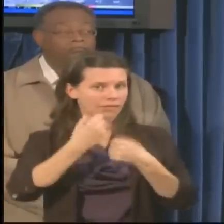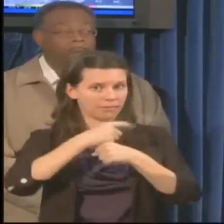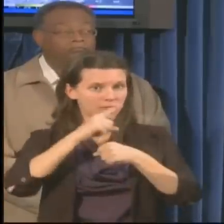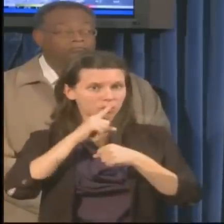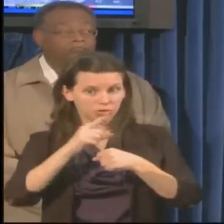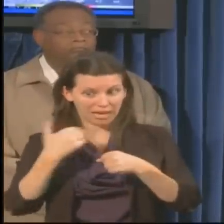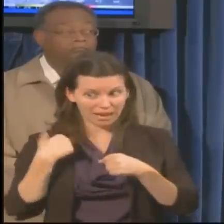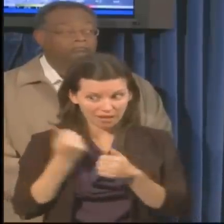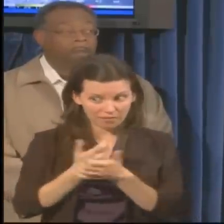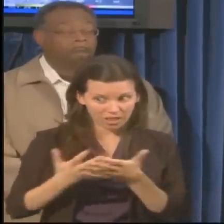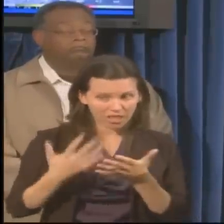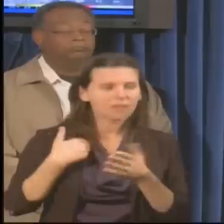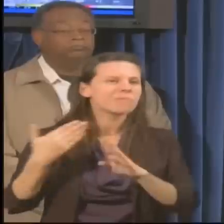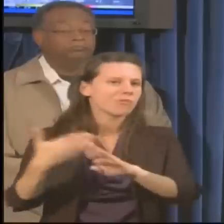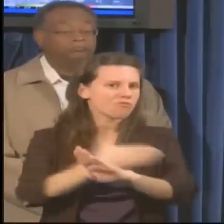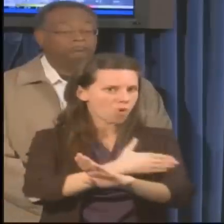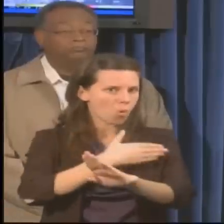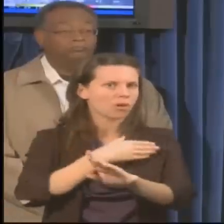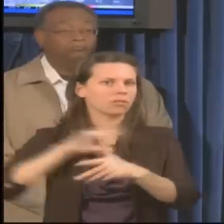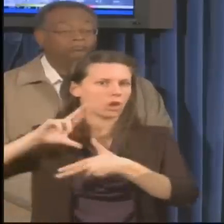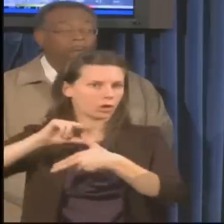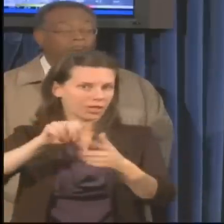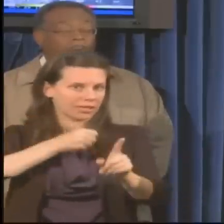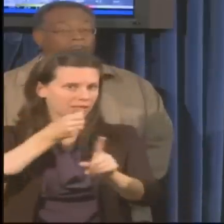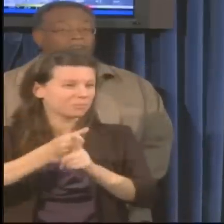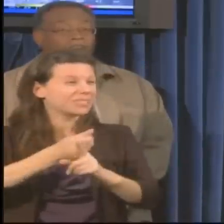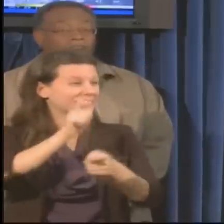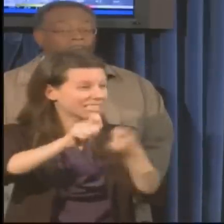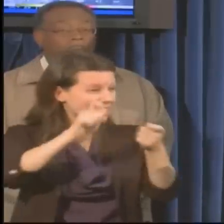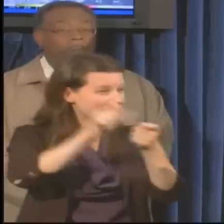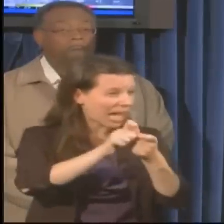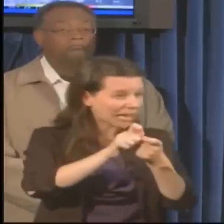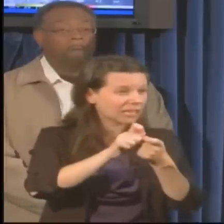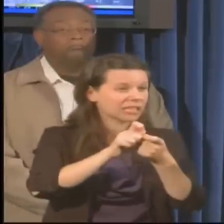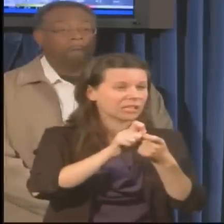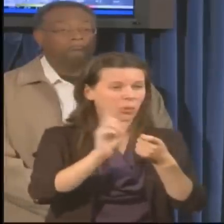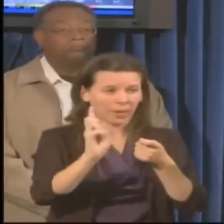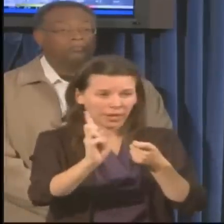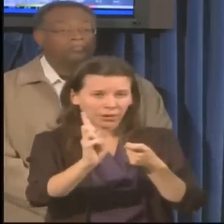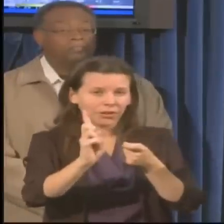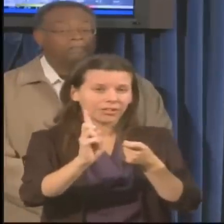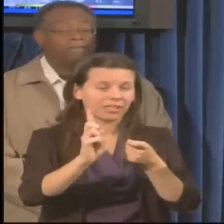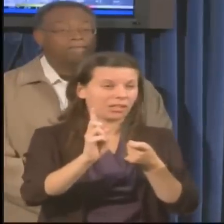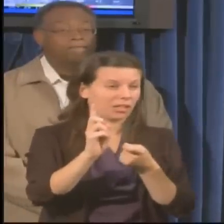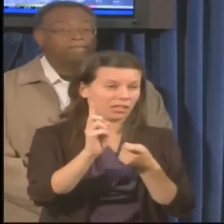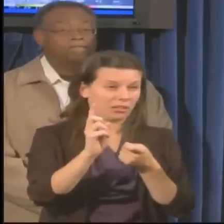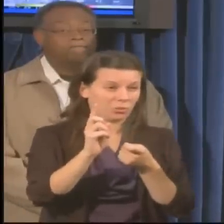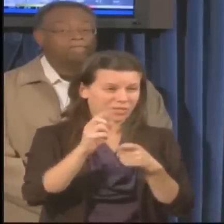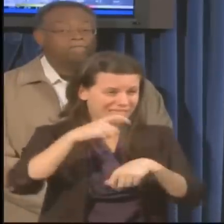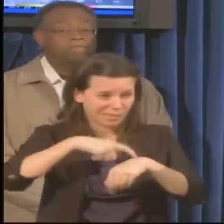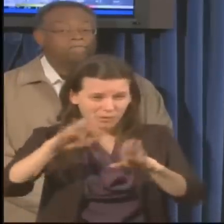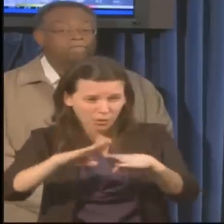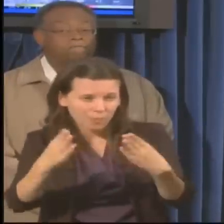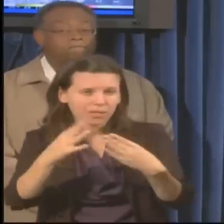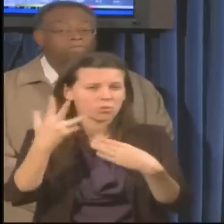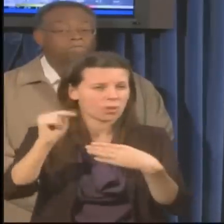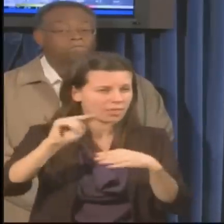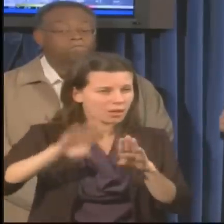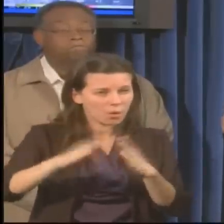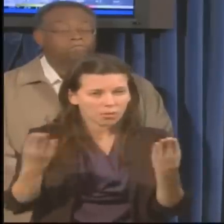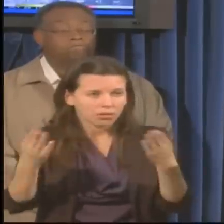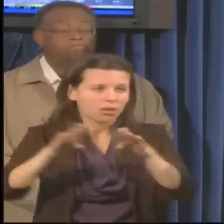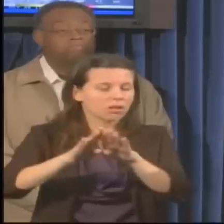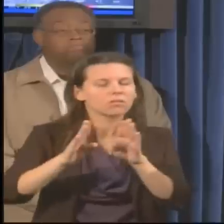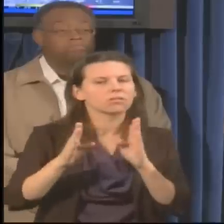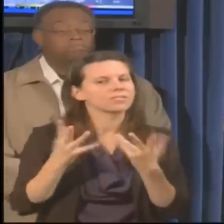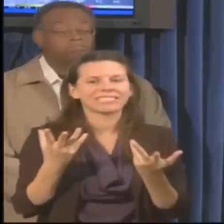got enough and secure locations. But which exact ones and what time they open are solely up to the local governments. And so that's why